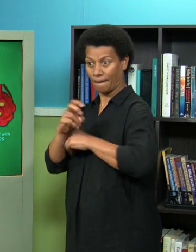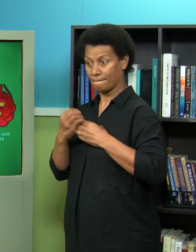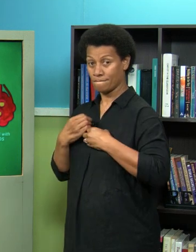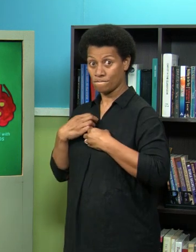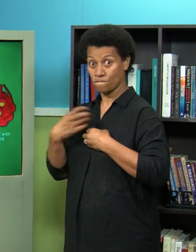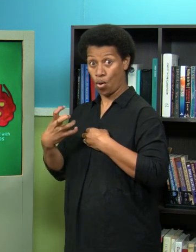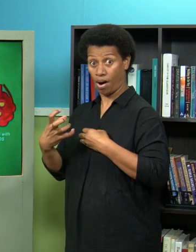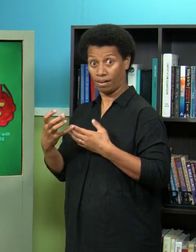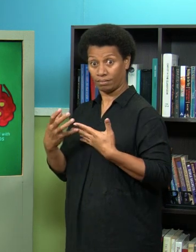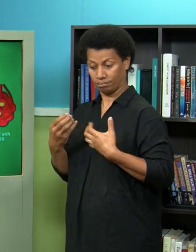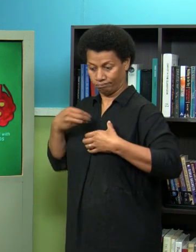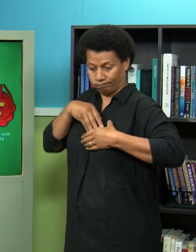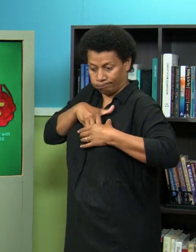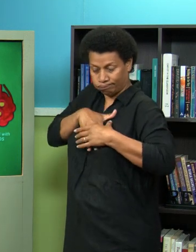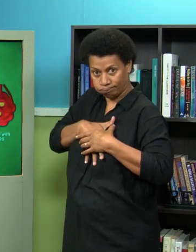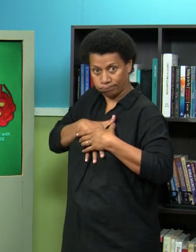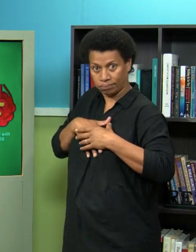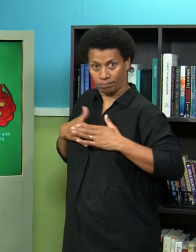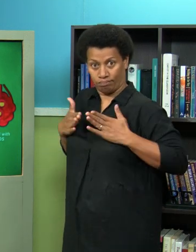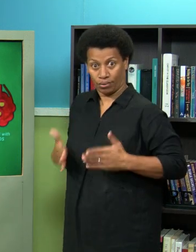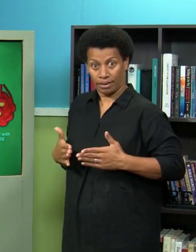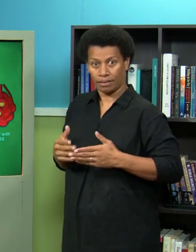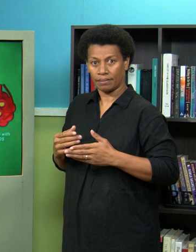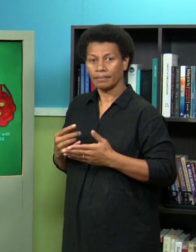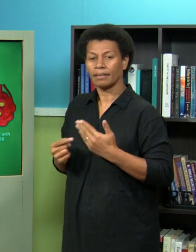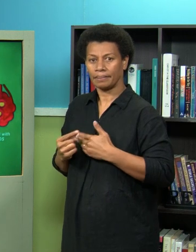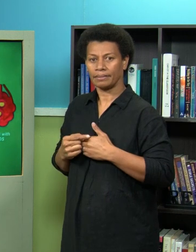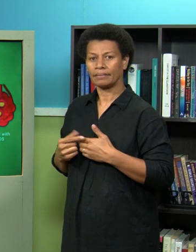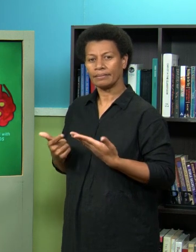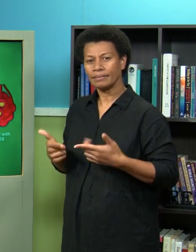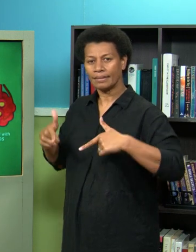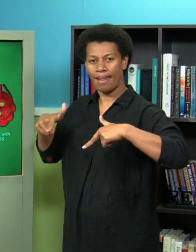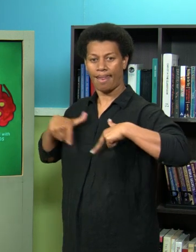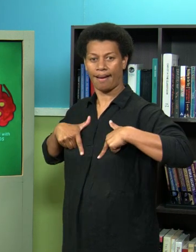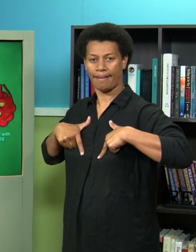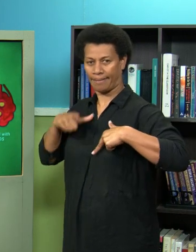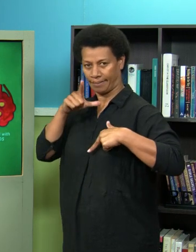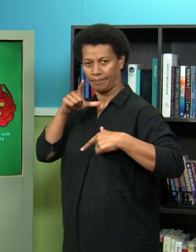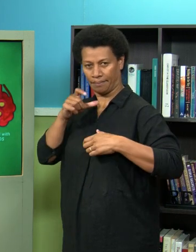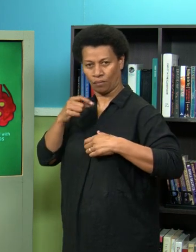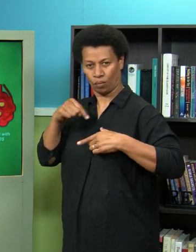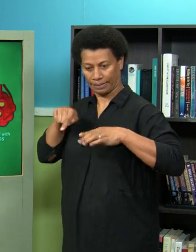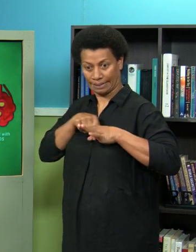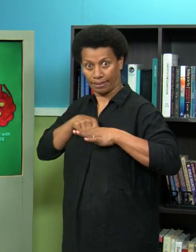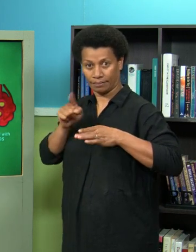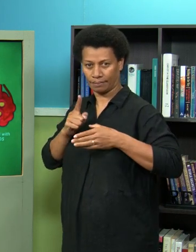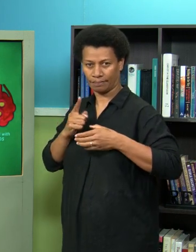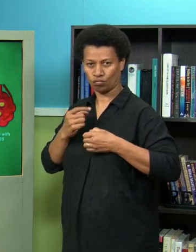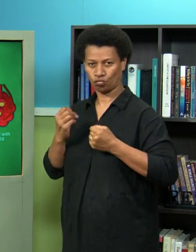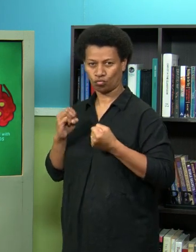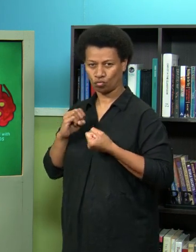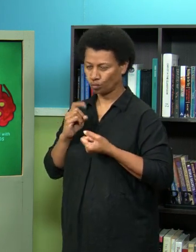to overtake the ace2 receptors and the lungs can start to get damaged this is focusing on the lungs which is